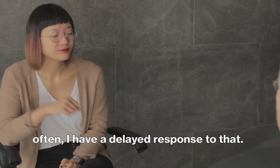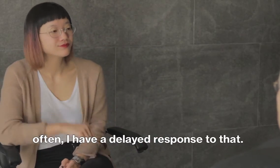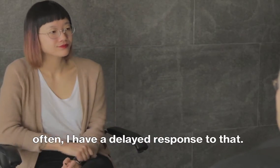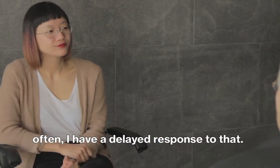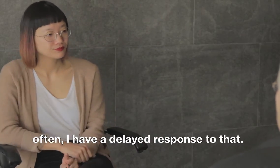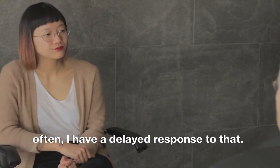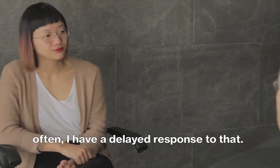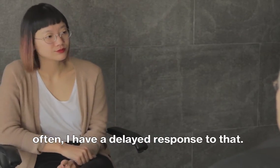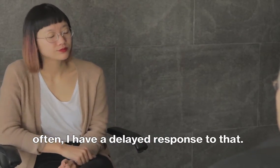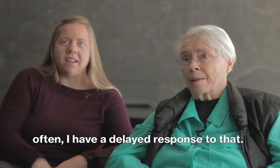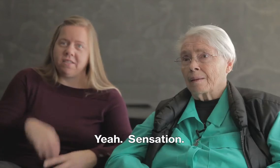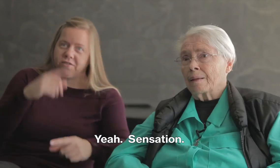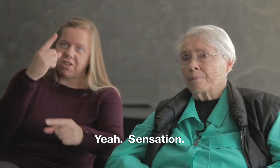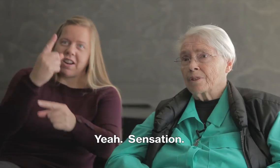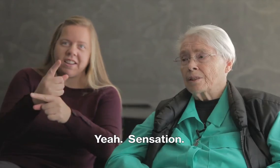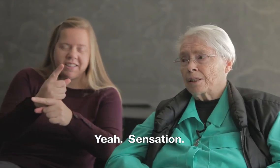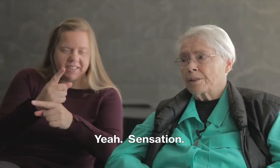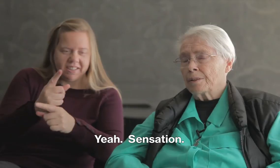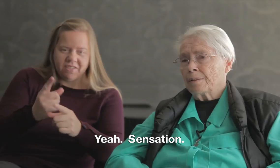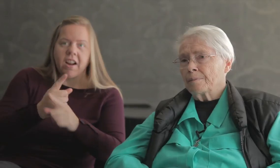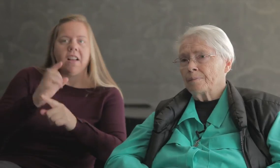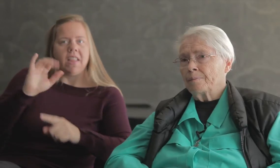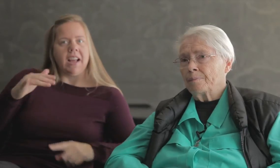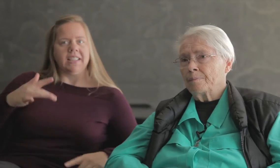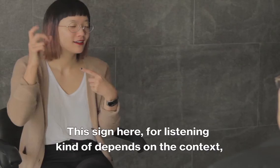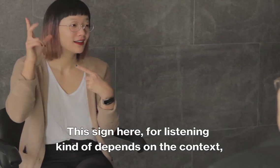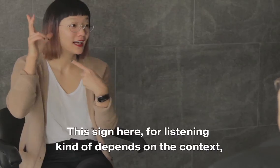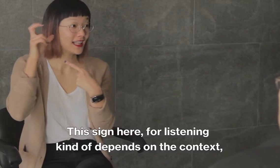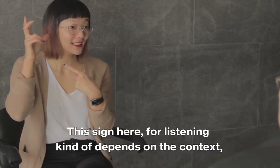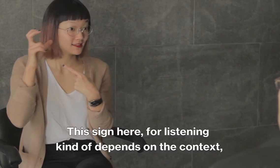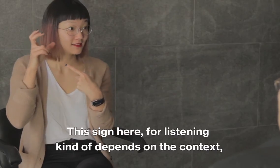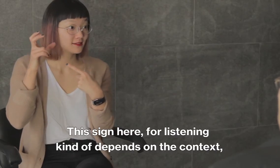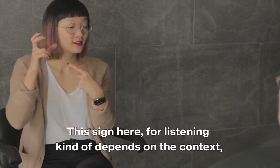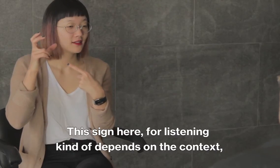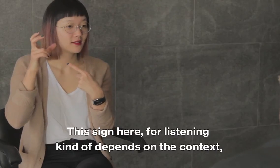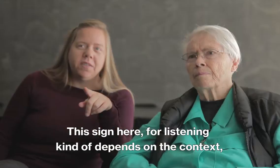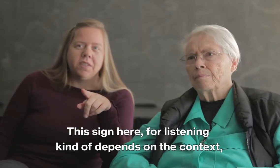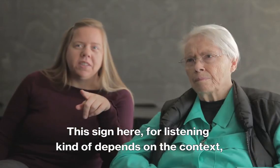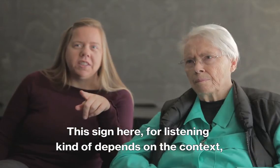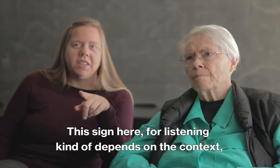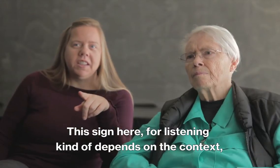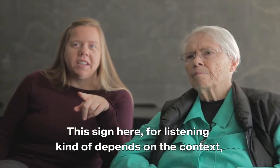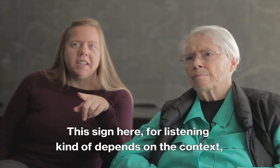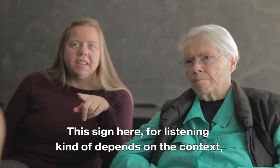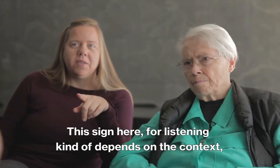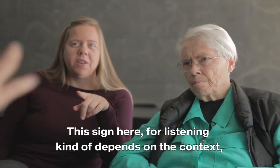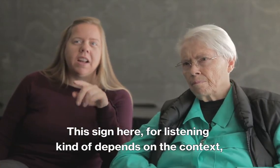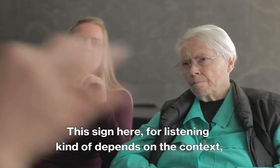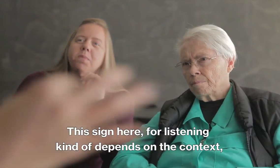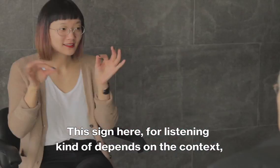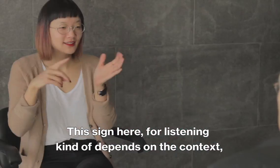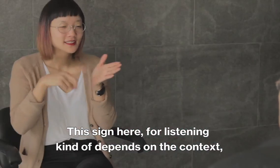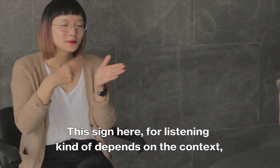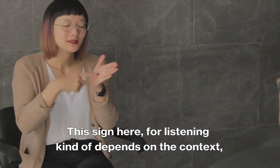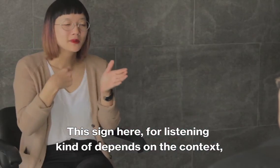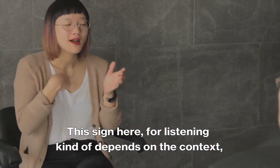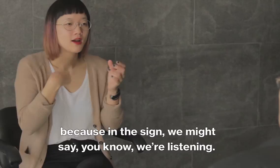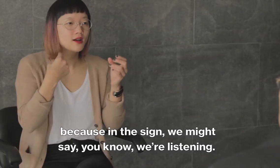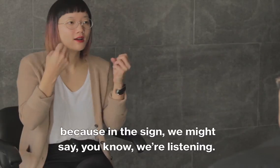a delayed response to that. Yeah, sensation. This sign here, listening, kind of depends on the context, because